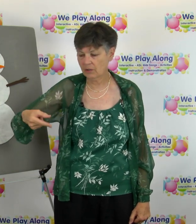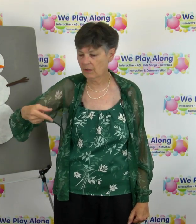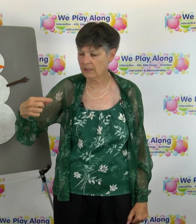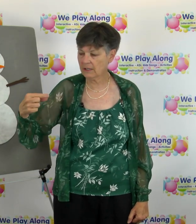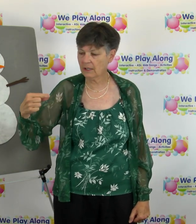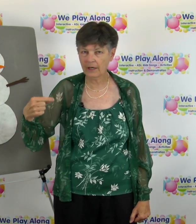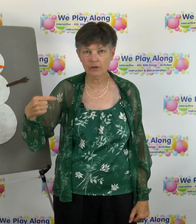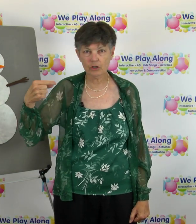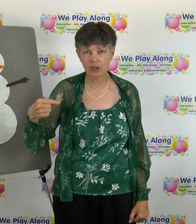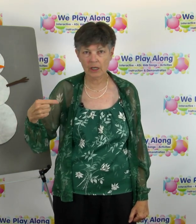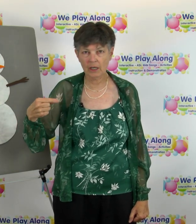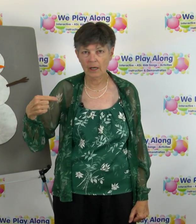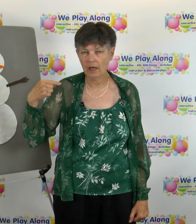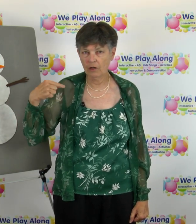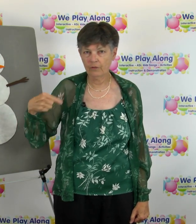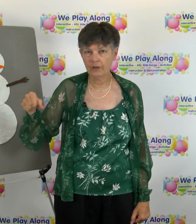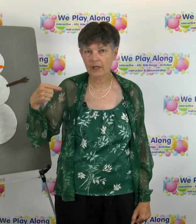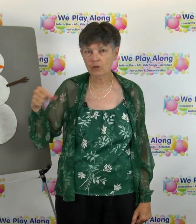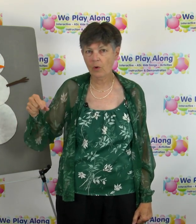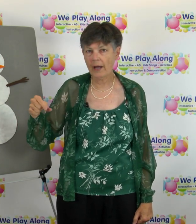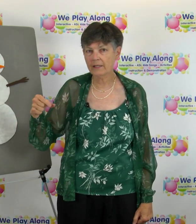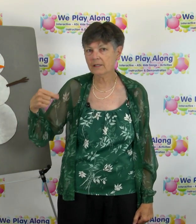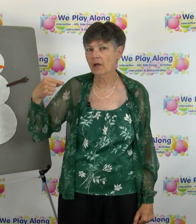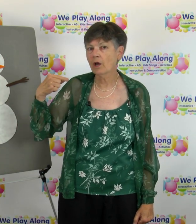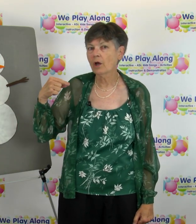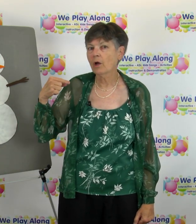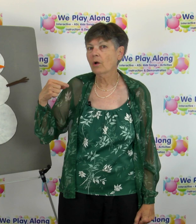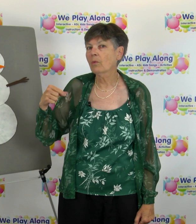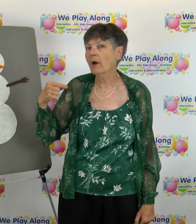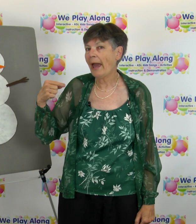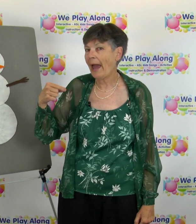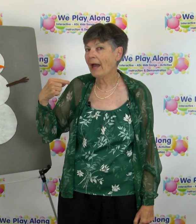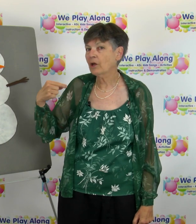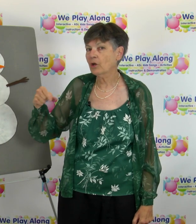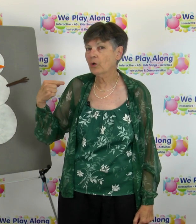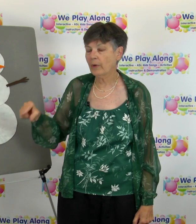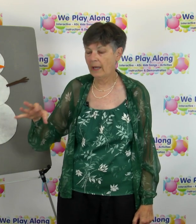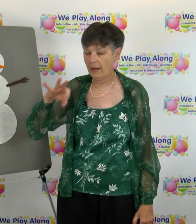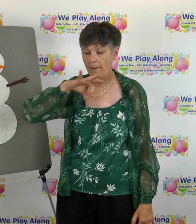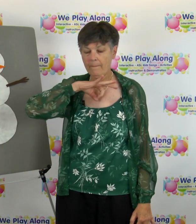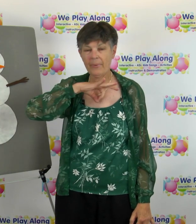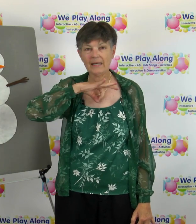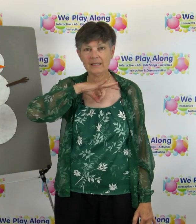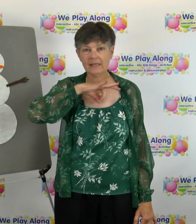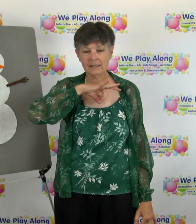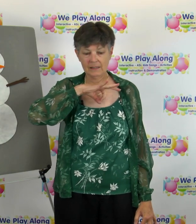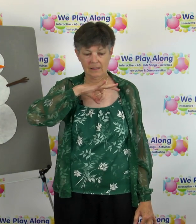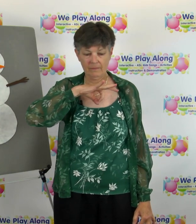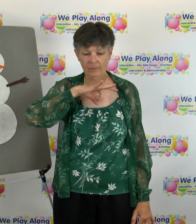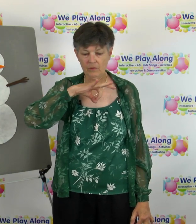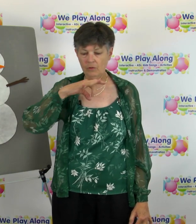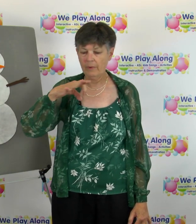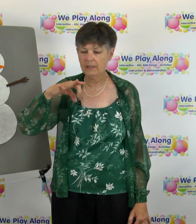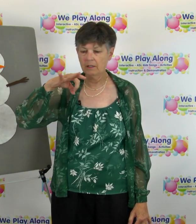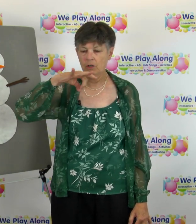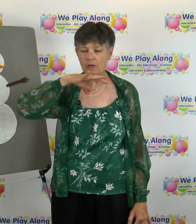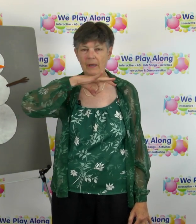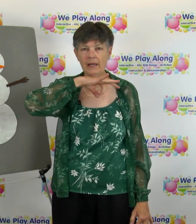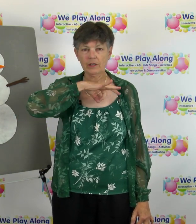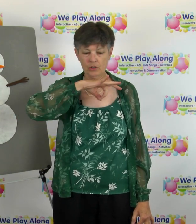so this is the letter G and you flick it twice will add green buttons so button you're gonna make like a